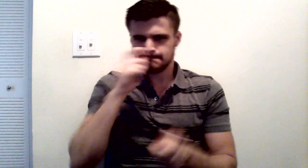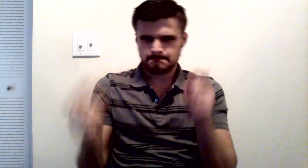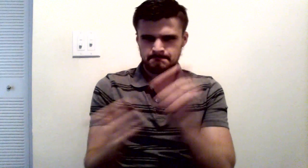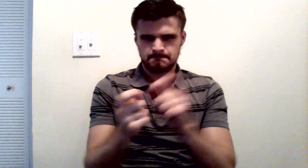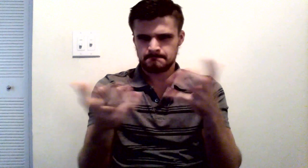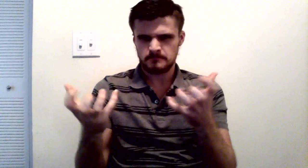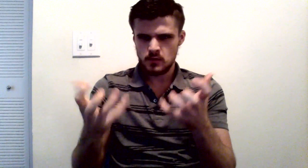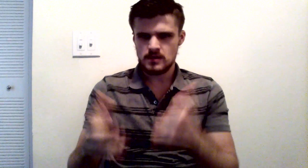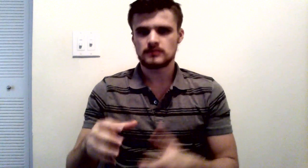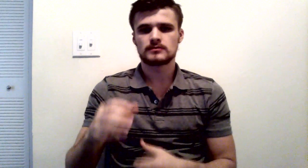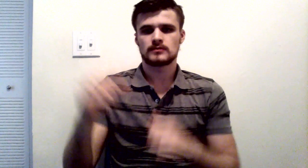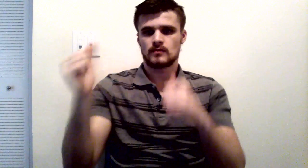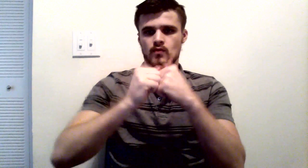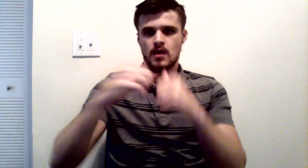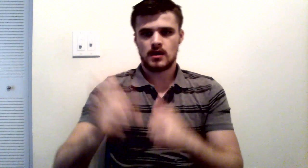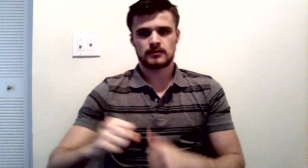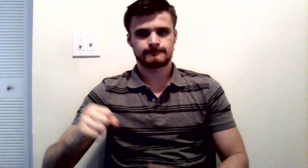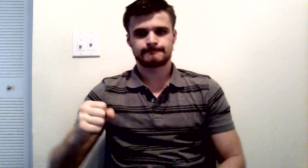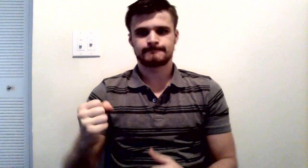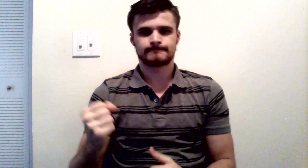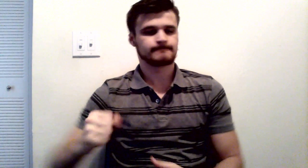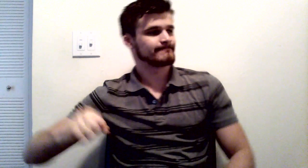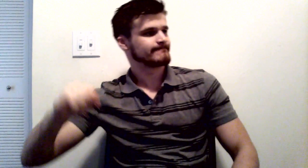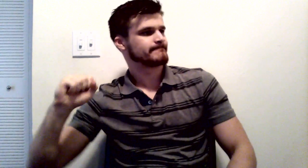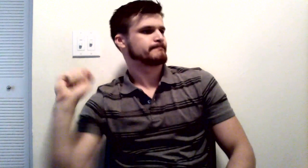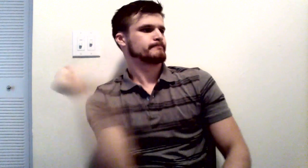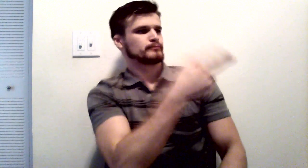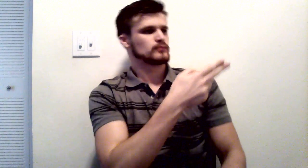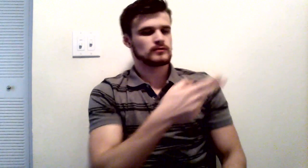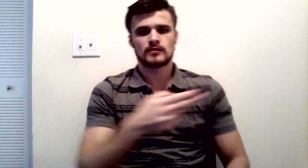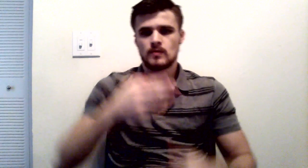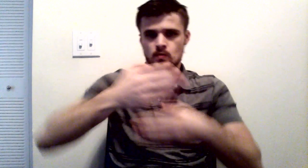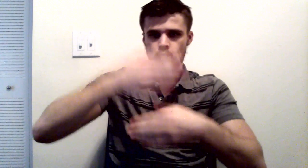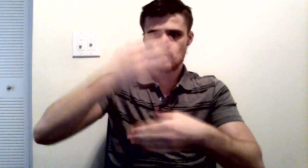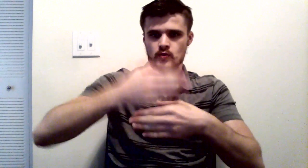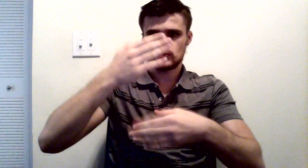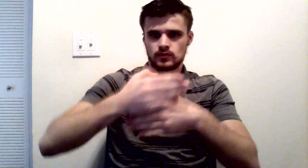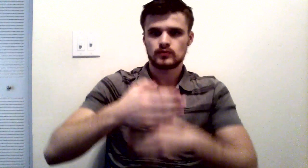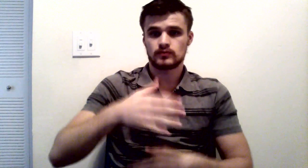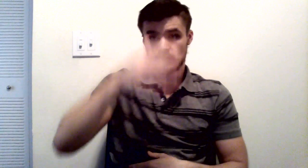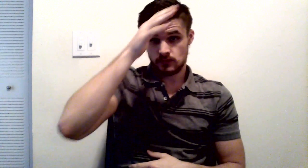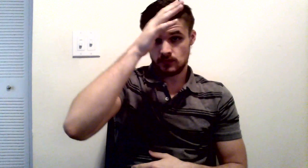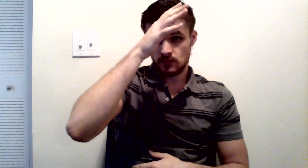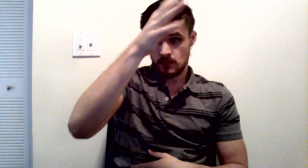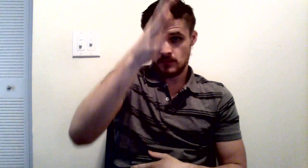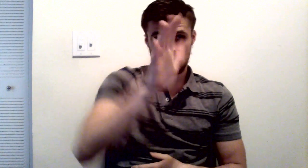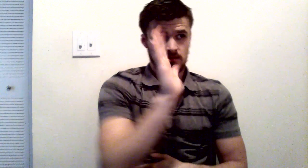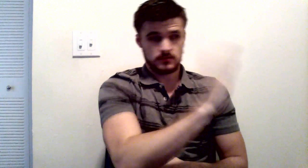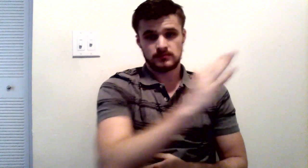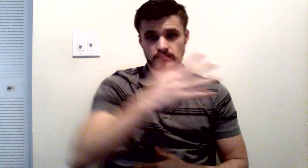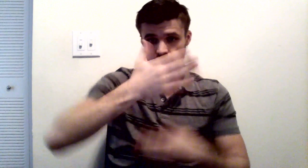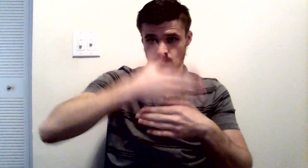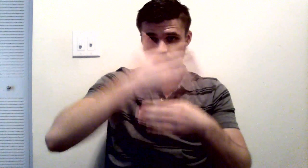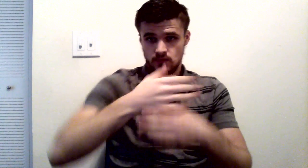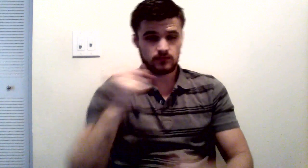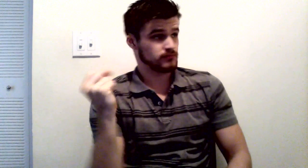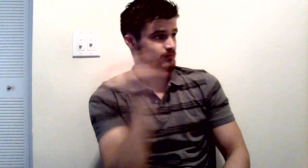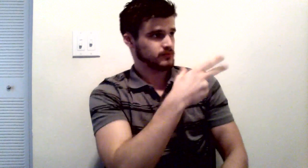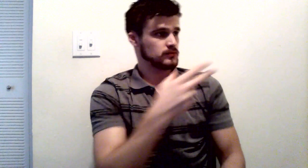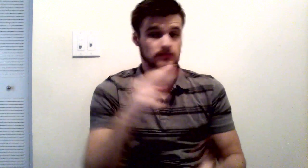and, uh, throws it at grandpa's window. And intending to break the window. Not realizing on